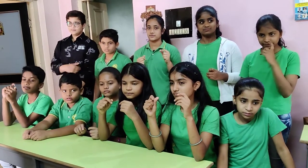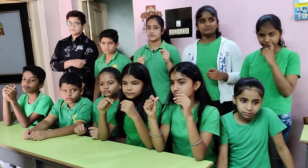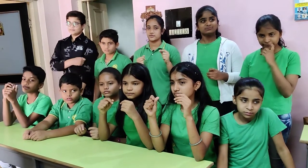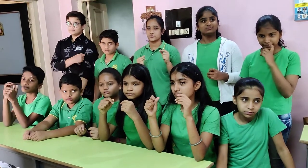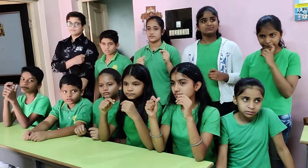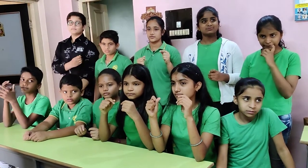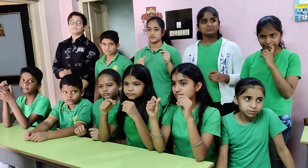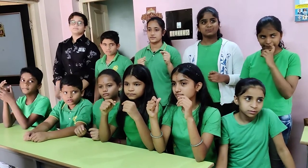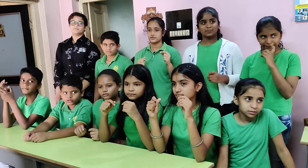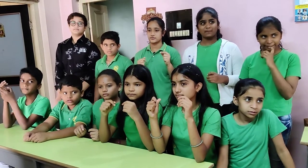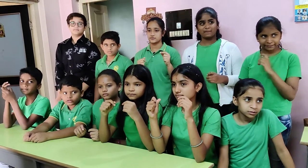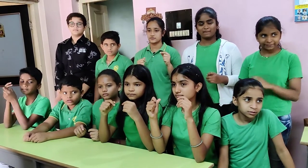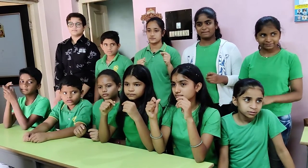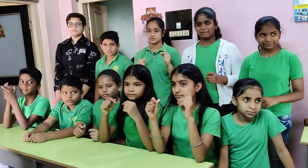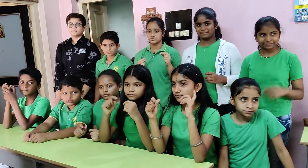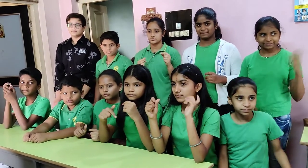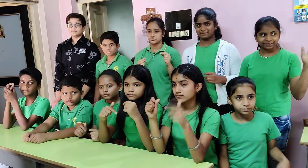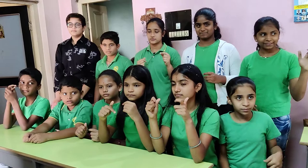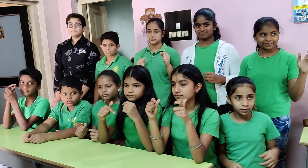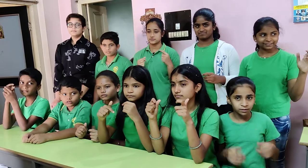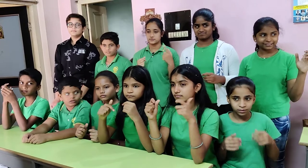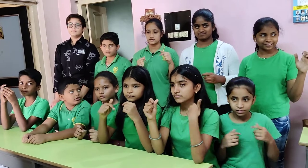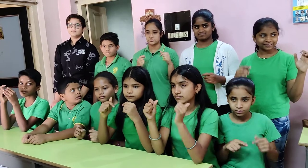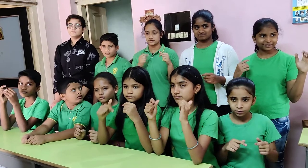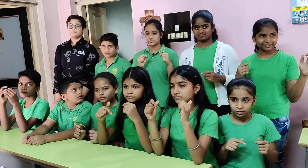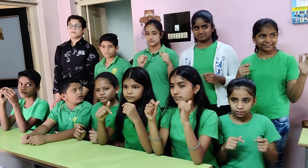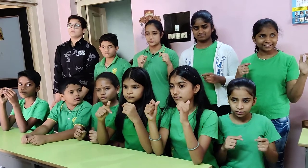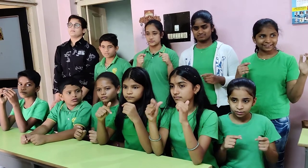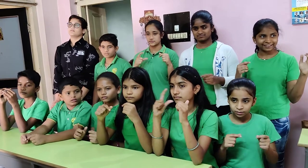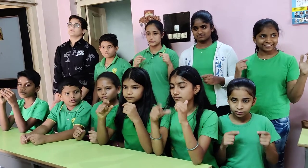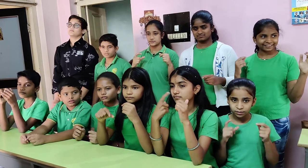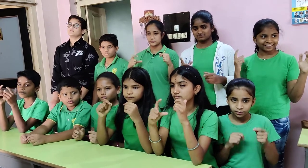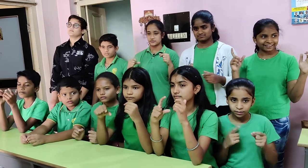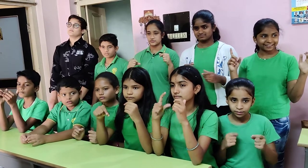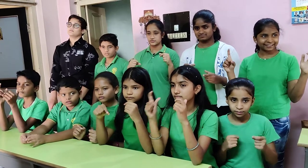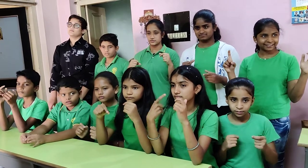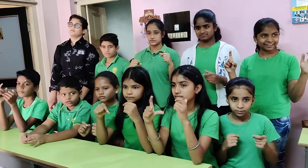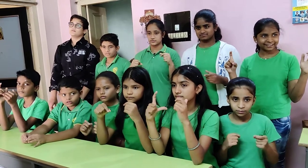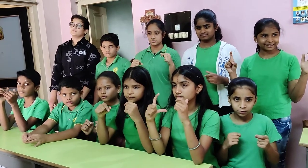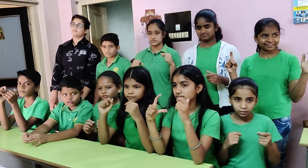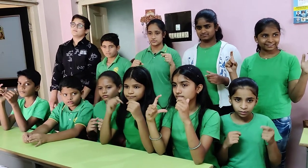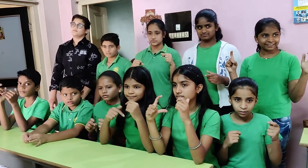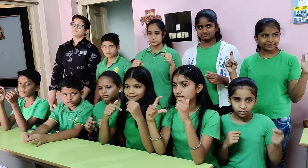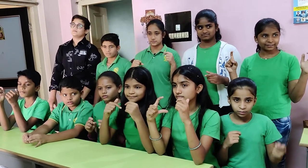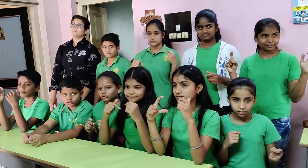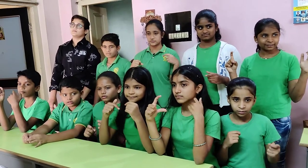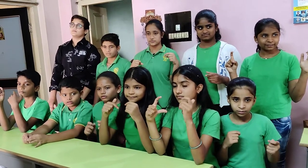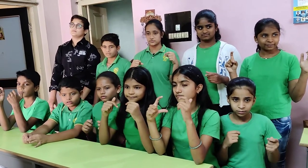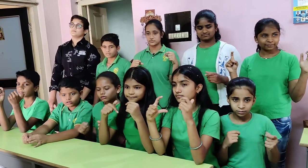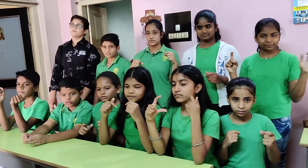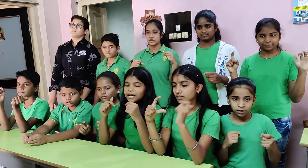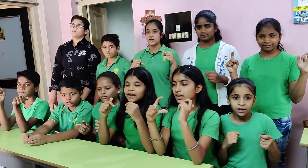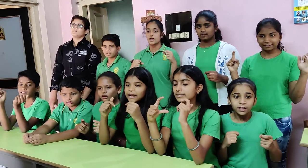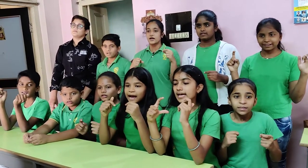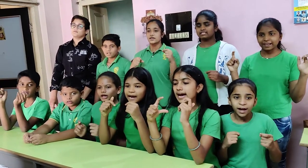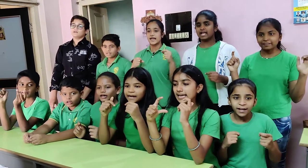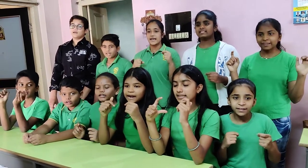Next sum. 5,189, 4,010. That is? 9